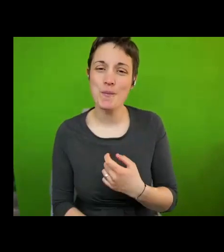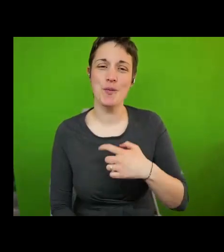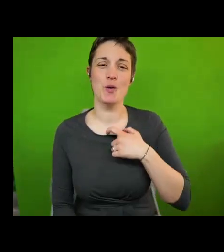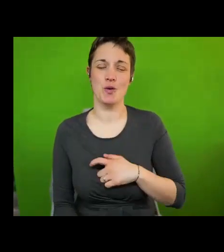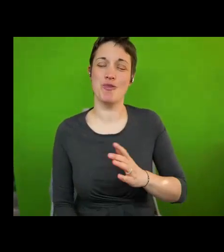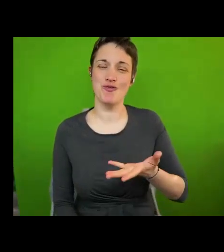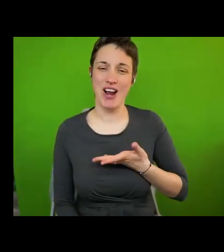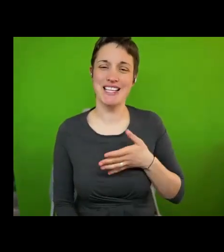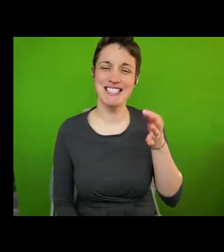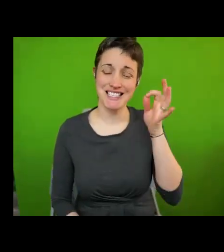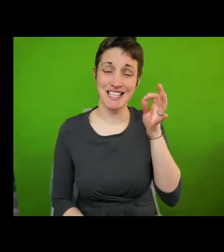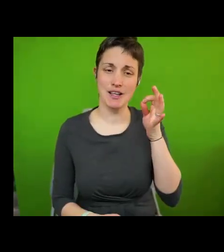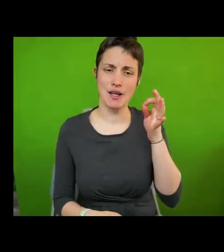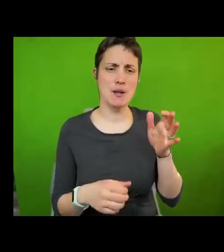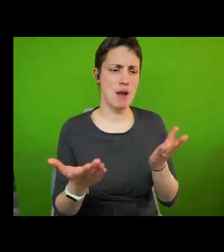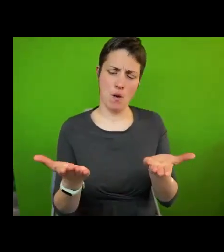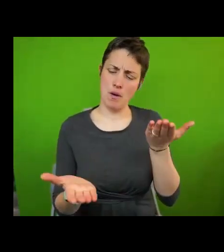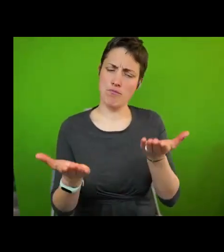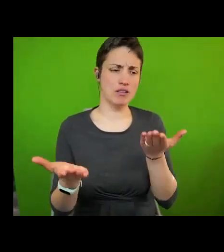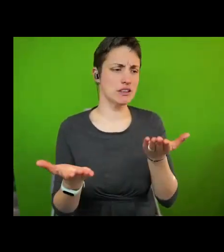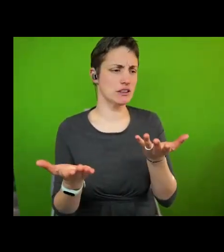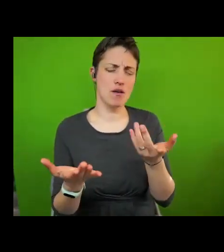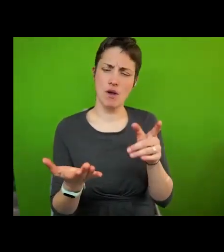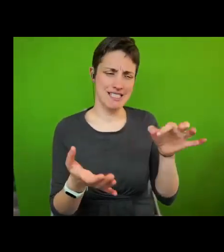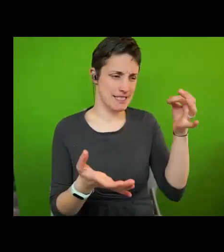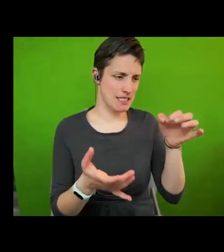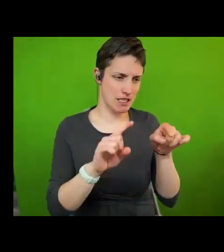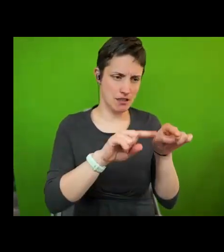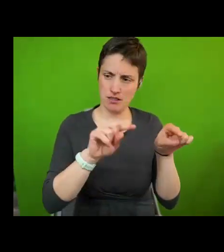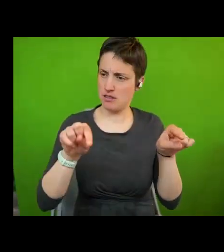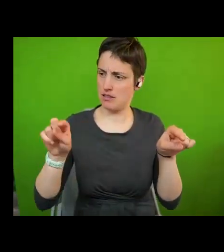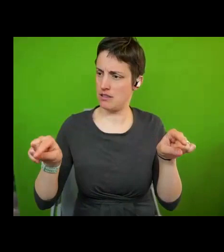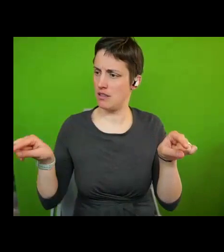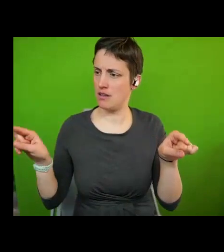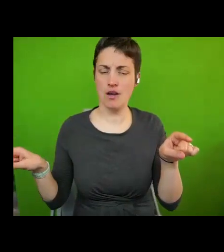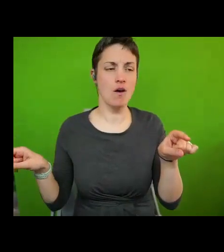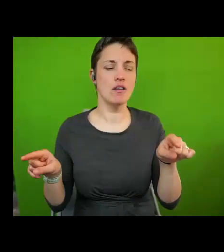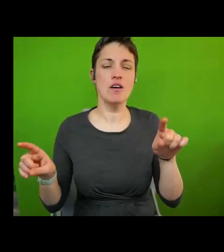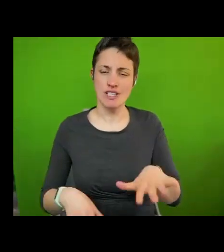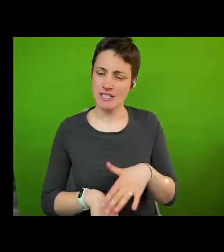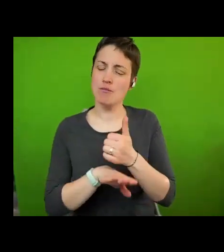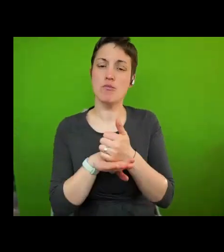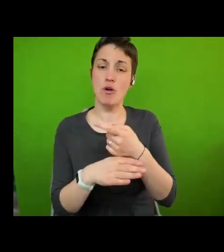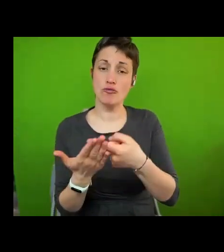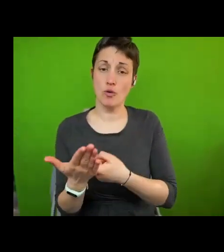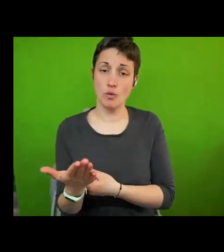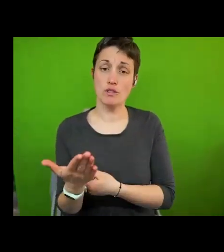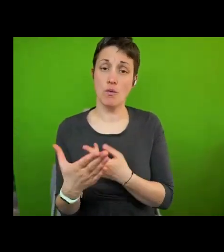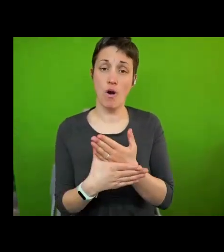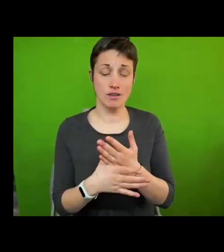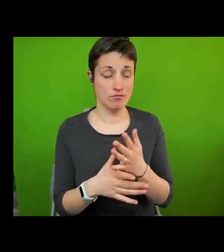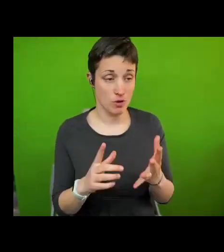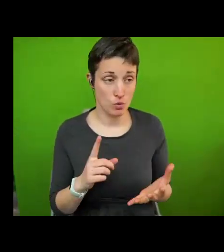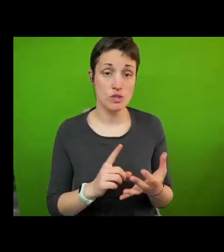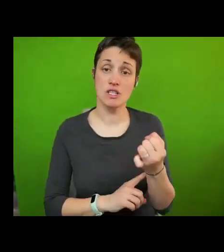on a qualitative comparison of different cities activities in the establishment and move towards being